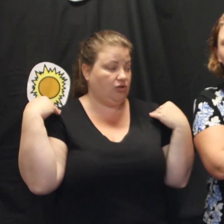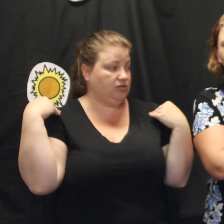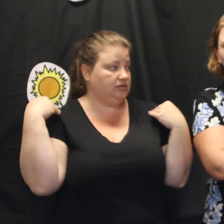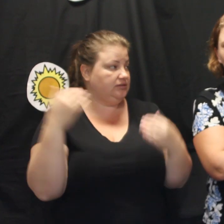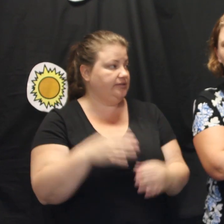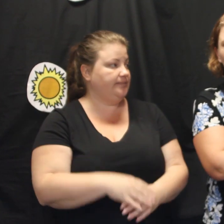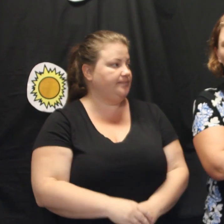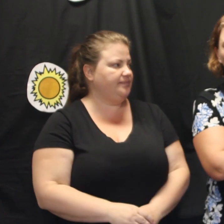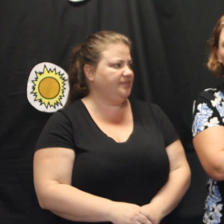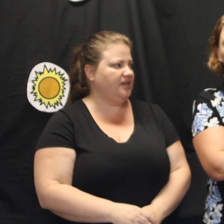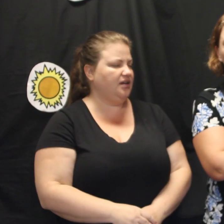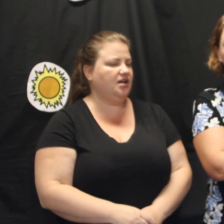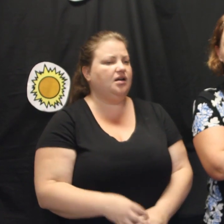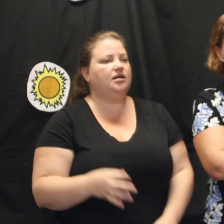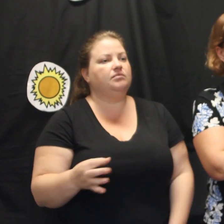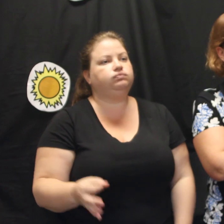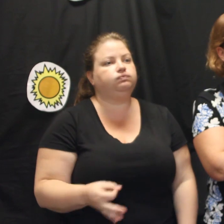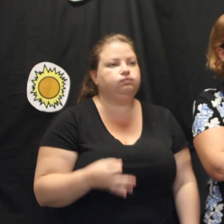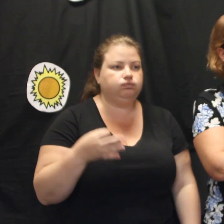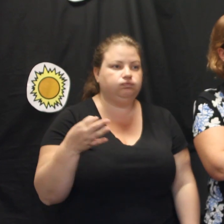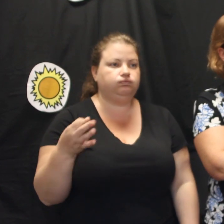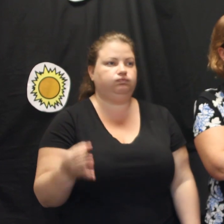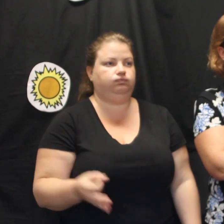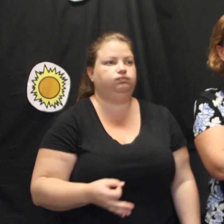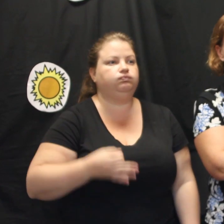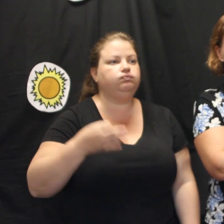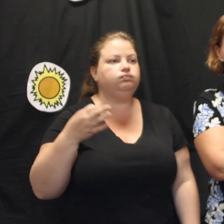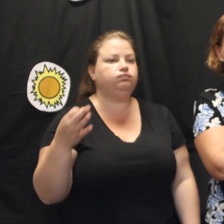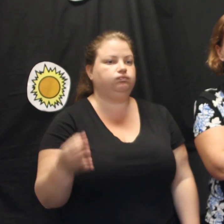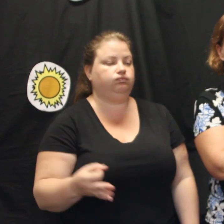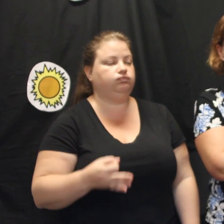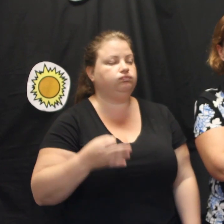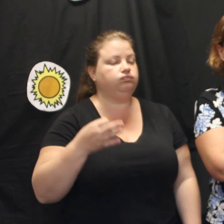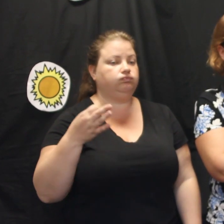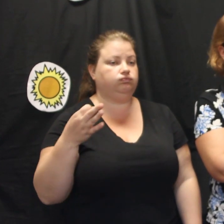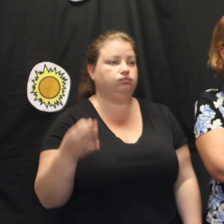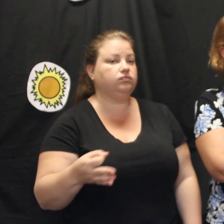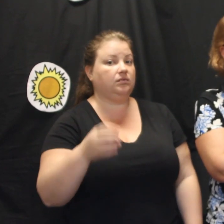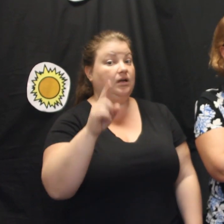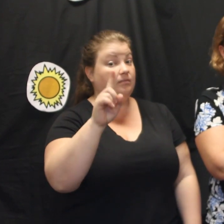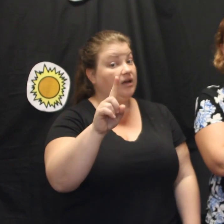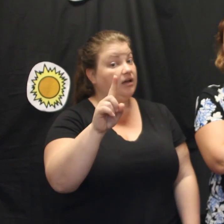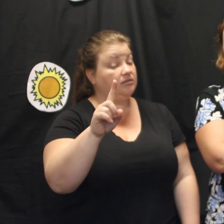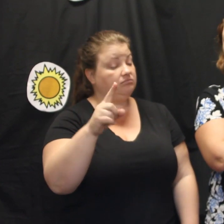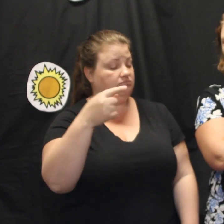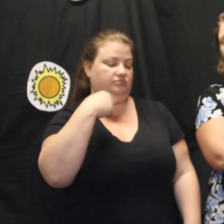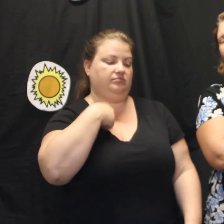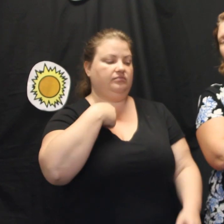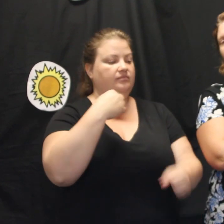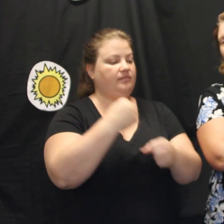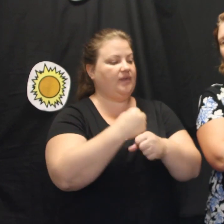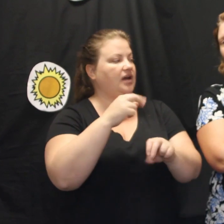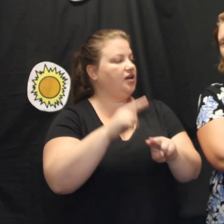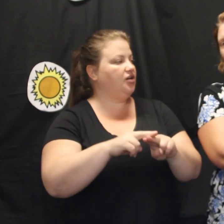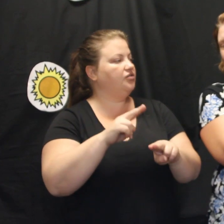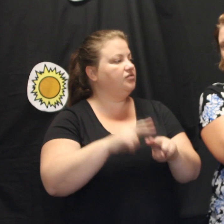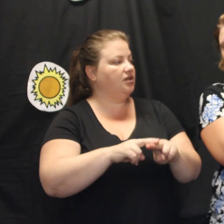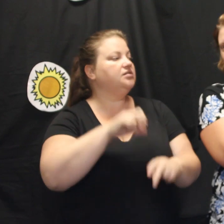very long wait, but my Grandad will come. My Grandad marches